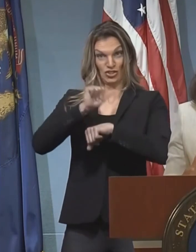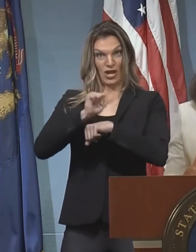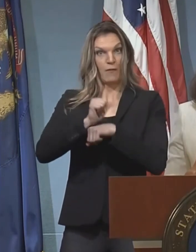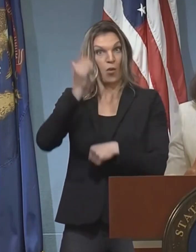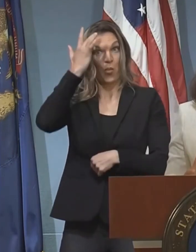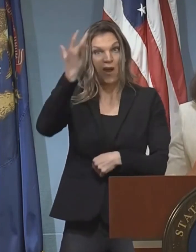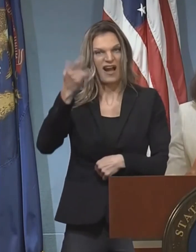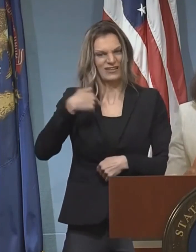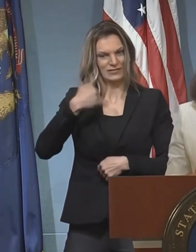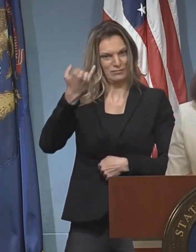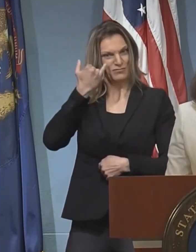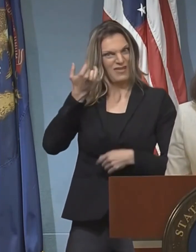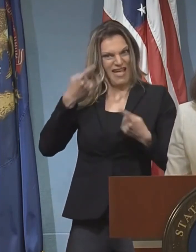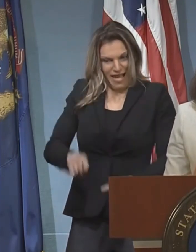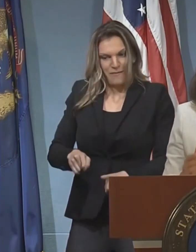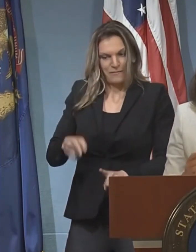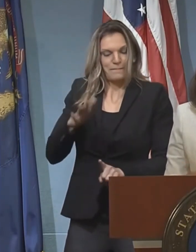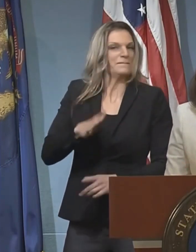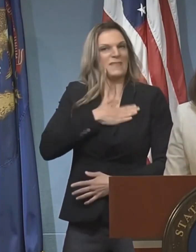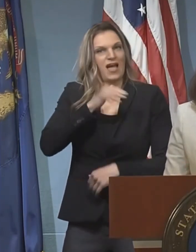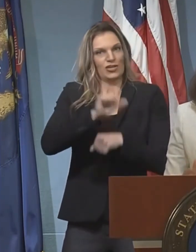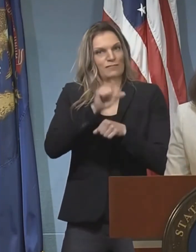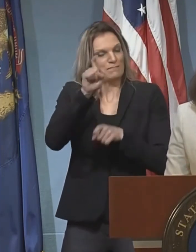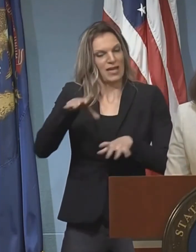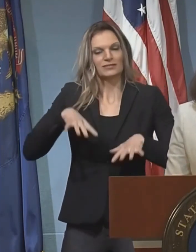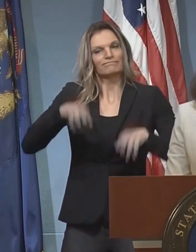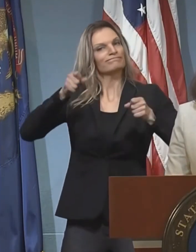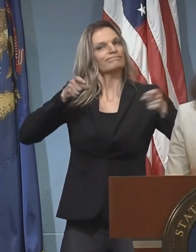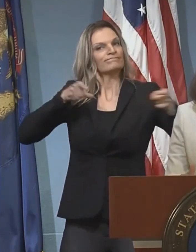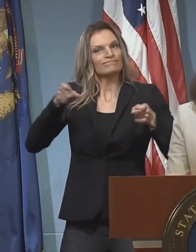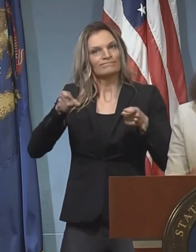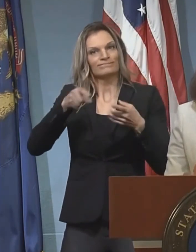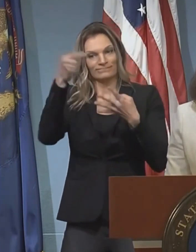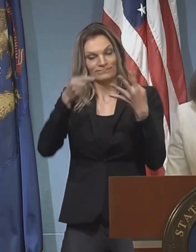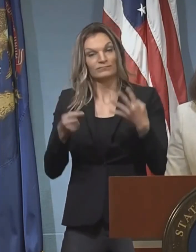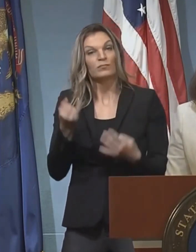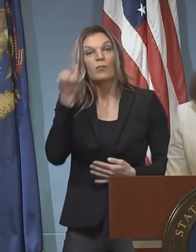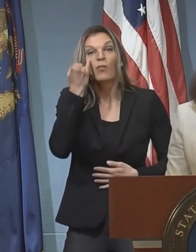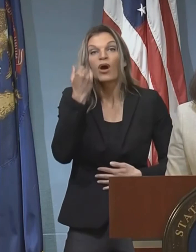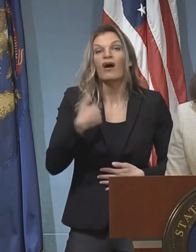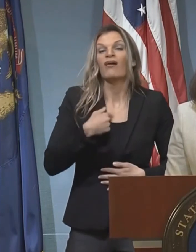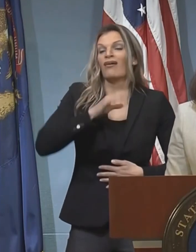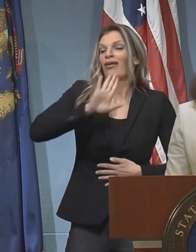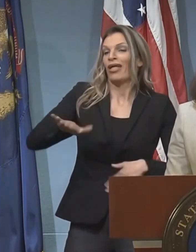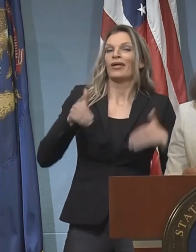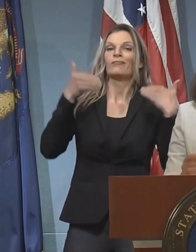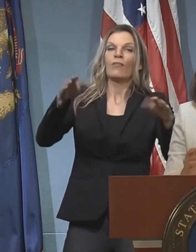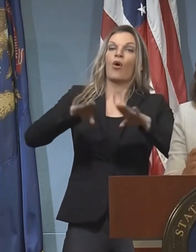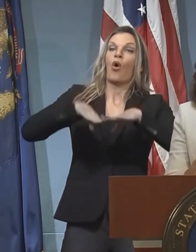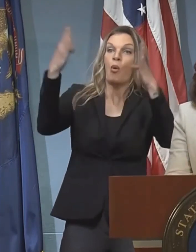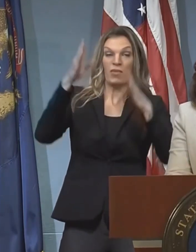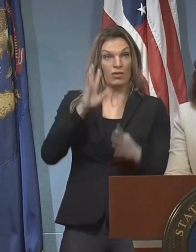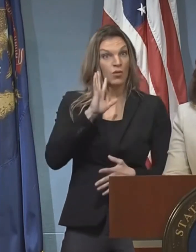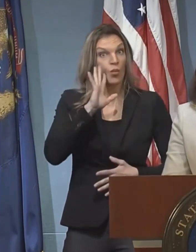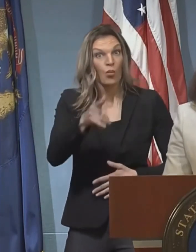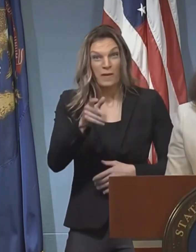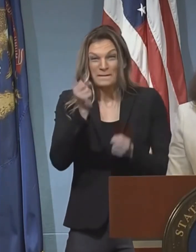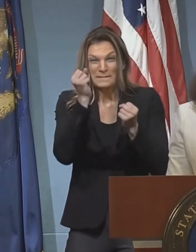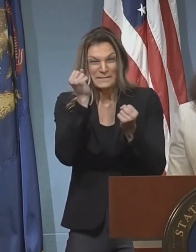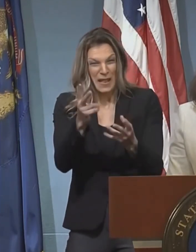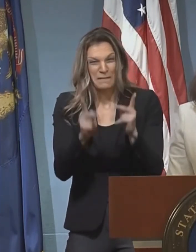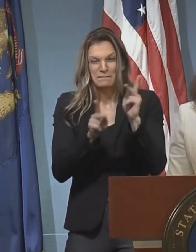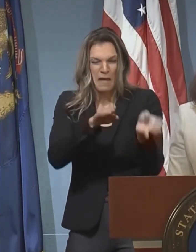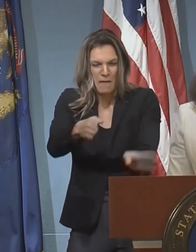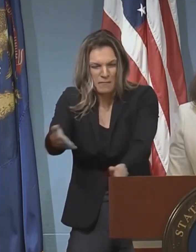hadn't taken the actions that we had, thousands more would have died in this state. And so for people to